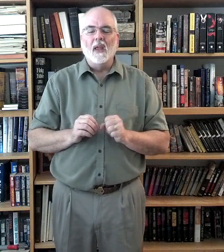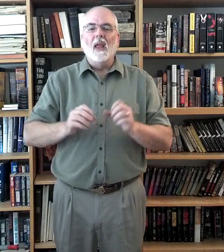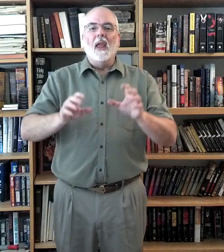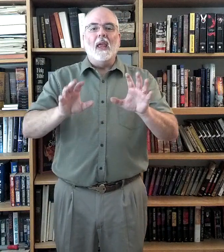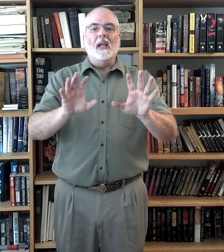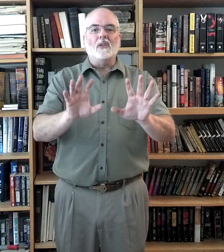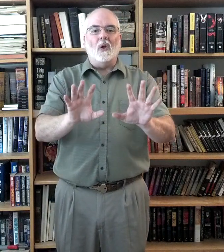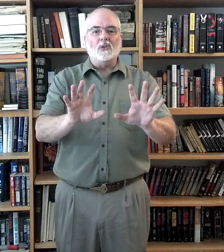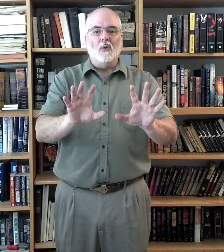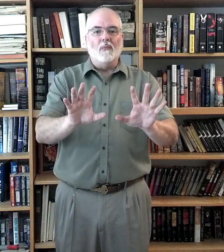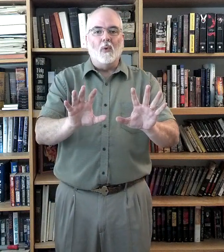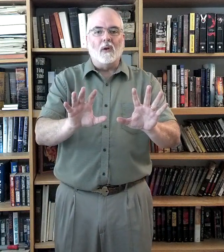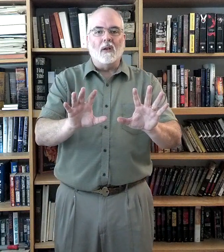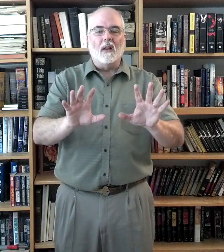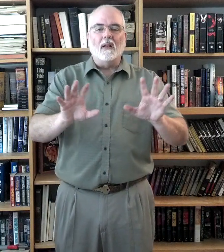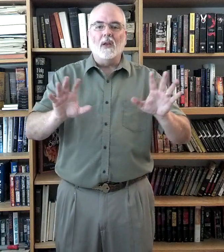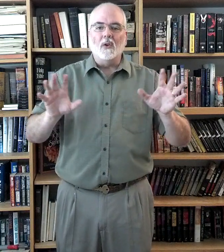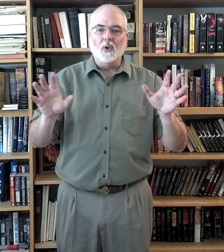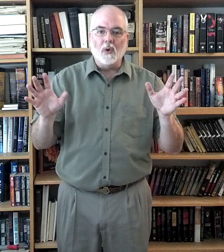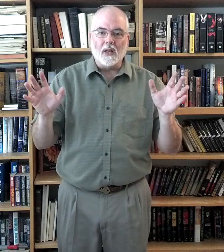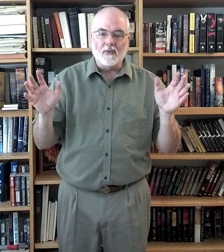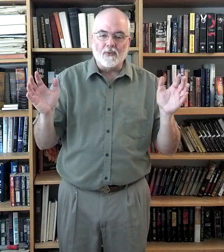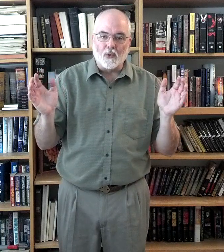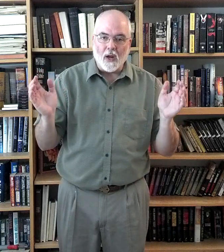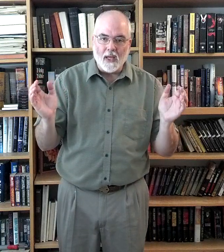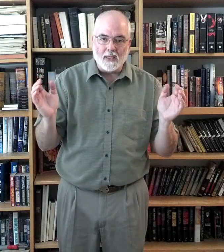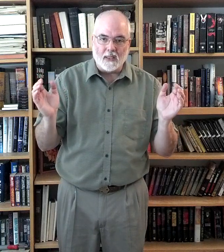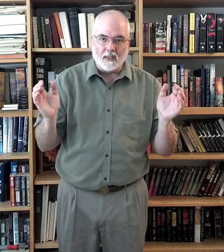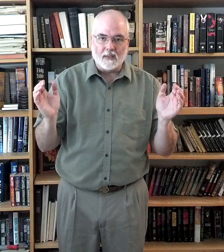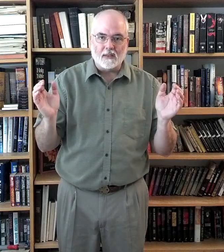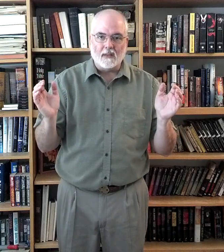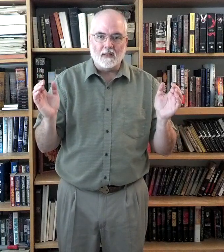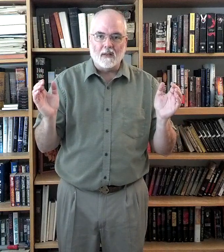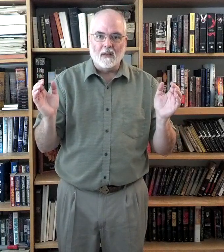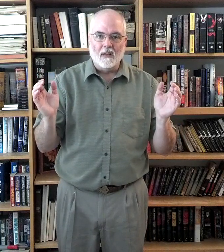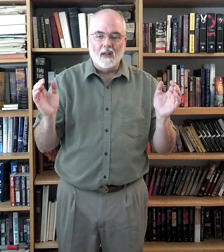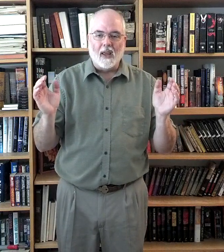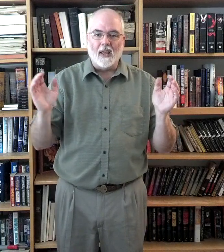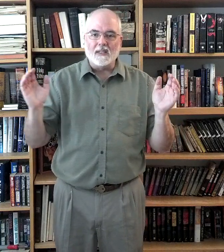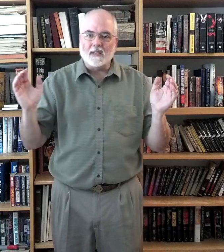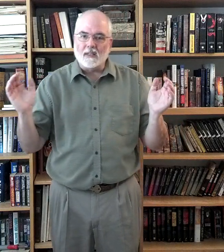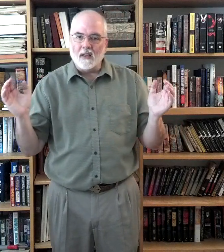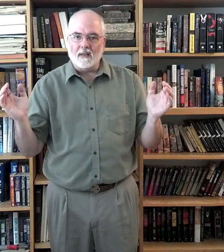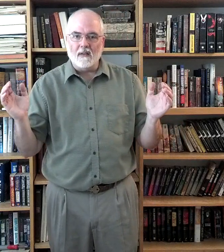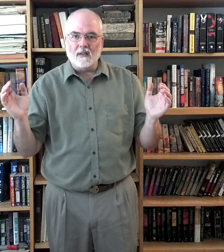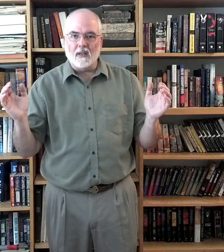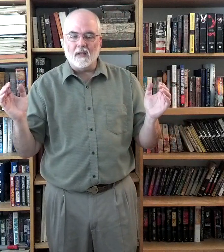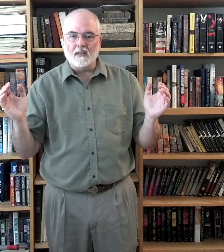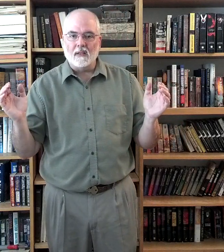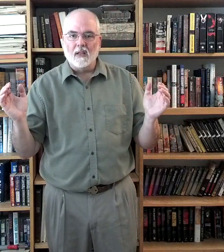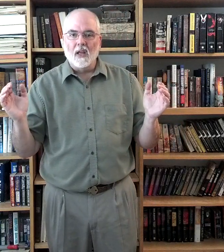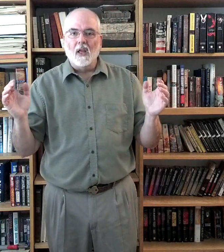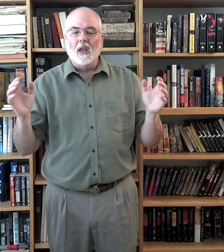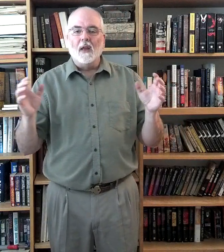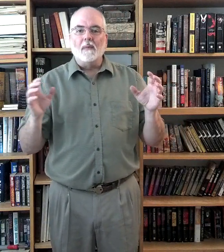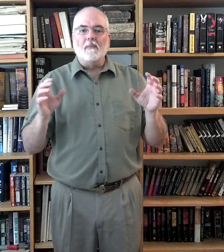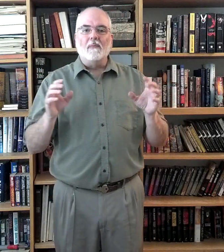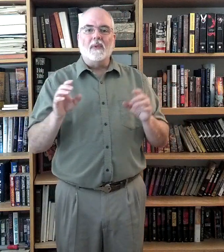It's also important that you do it in phrases and sentences to